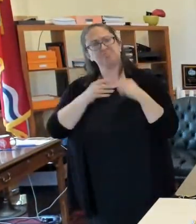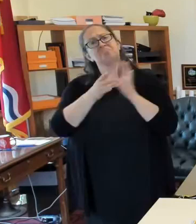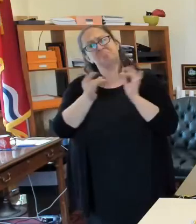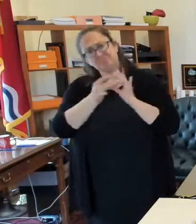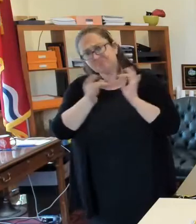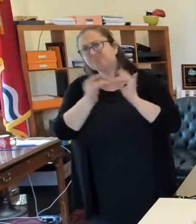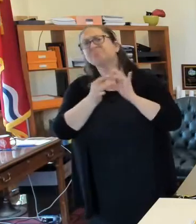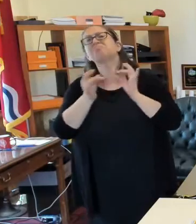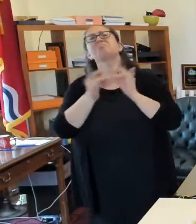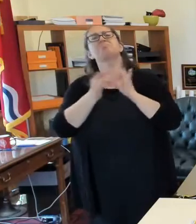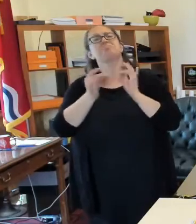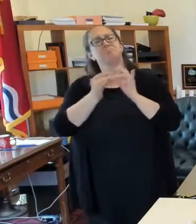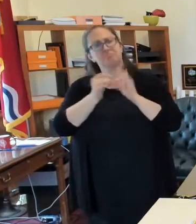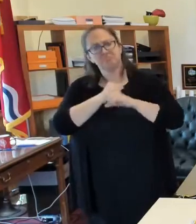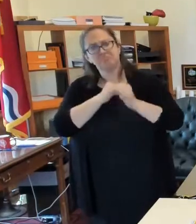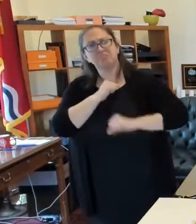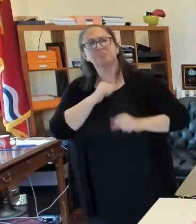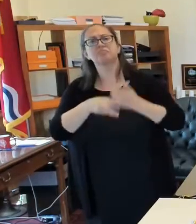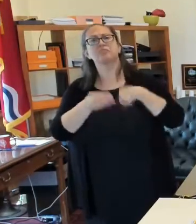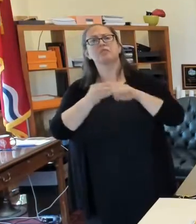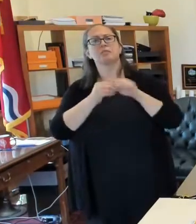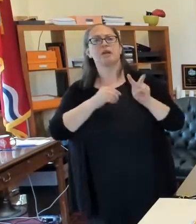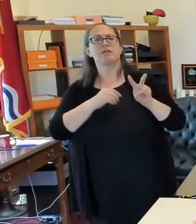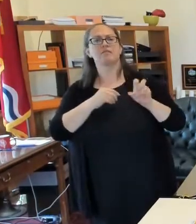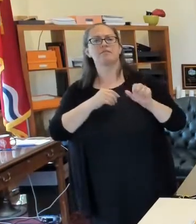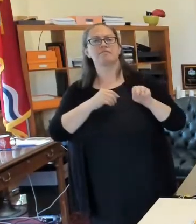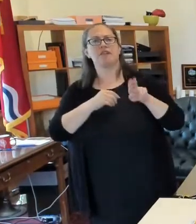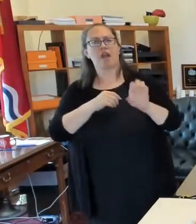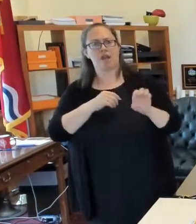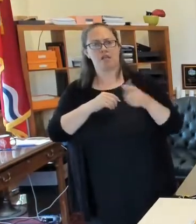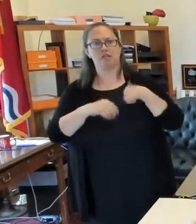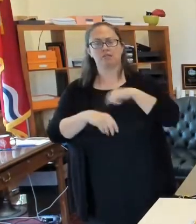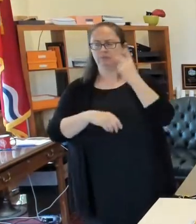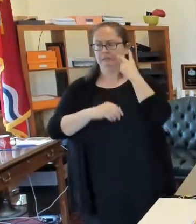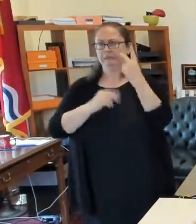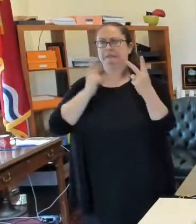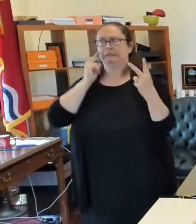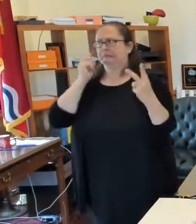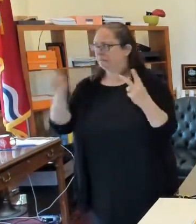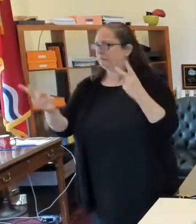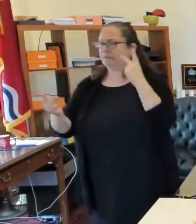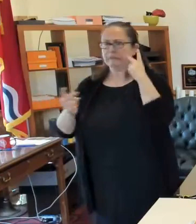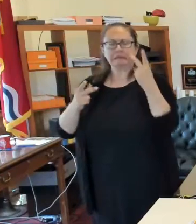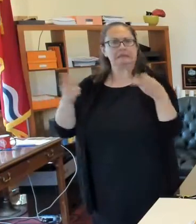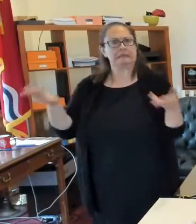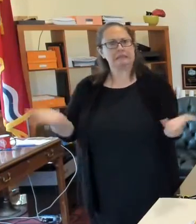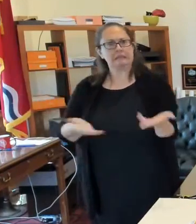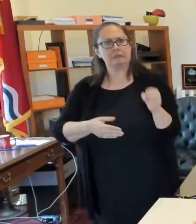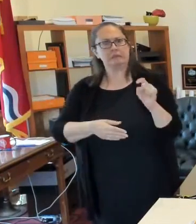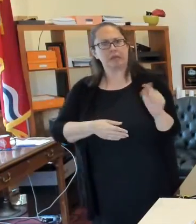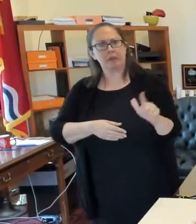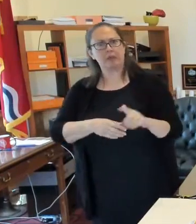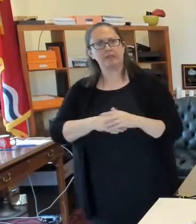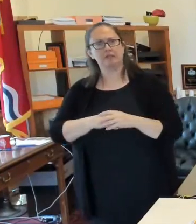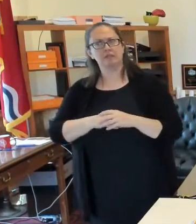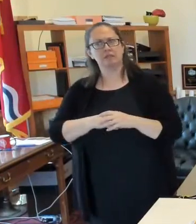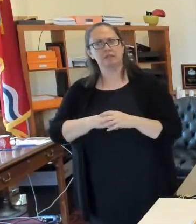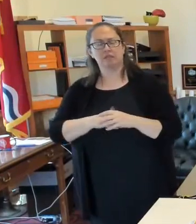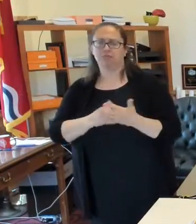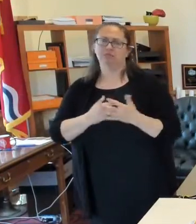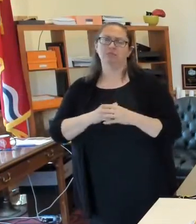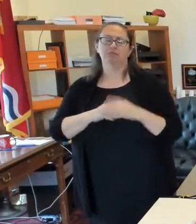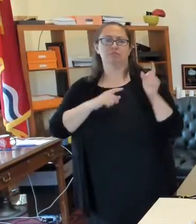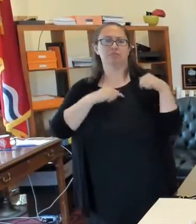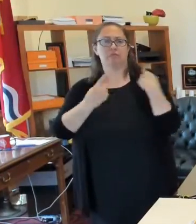about the violence that we're seeing in our community. We have so far